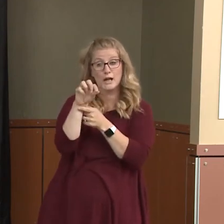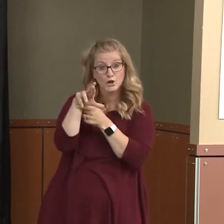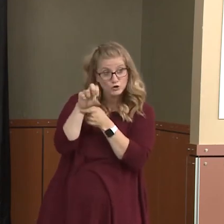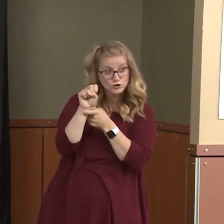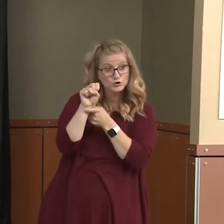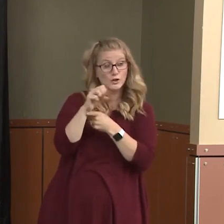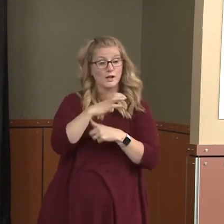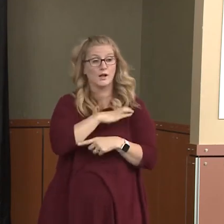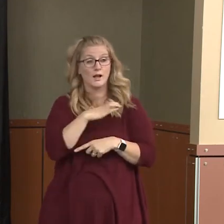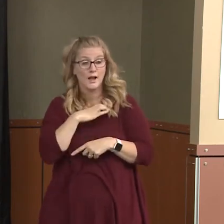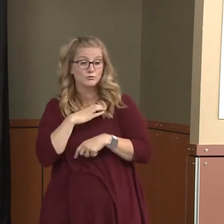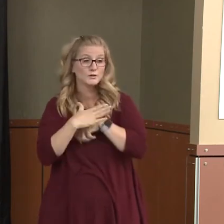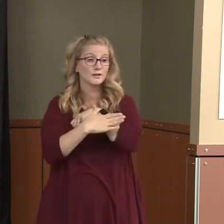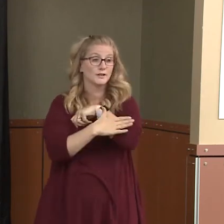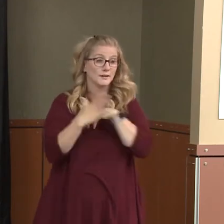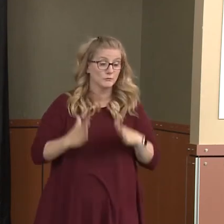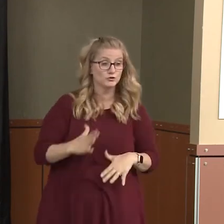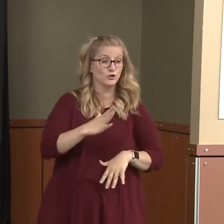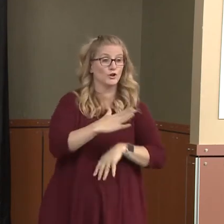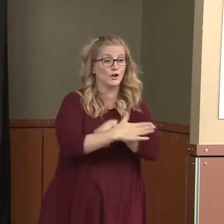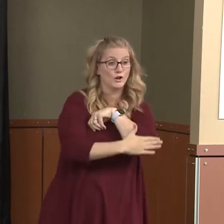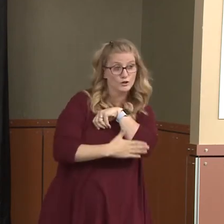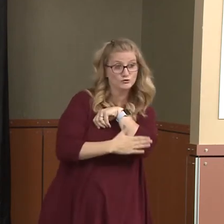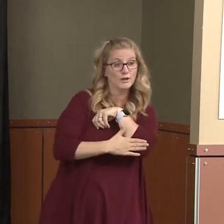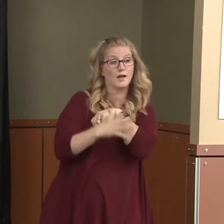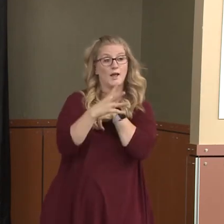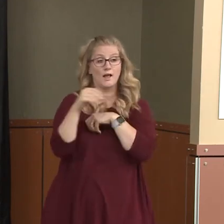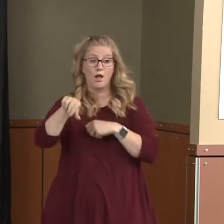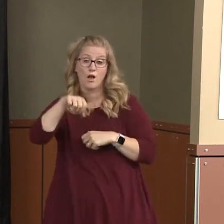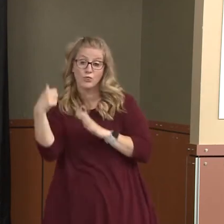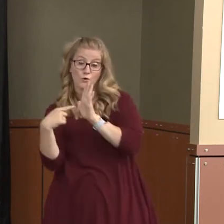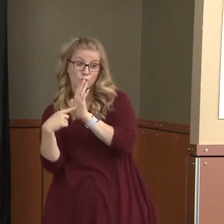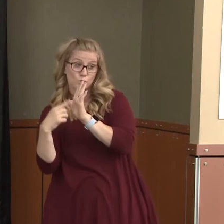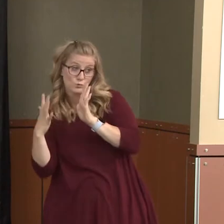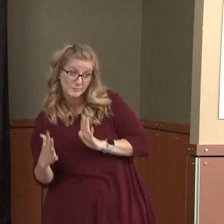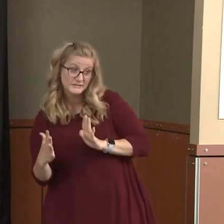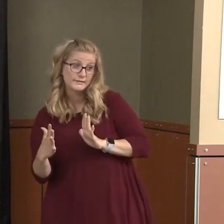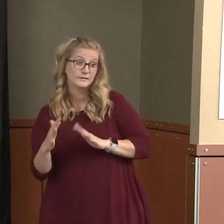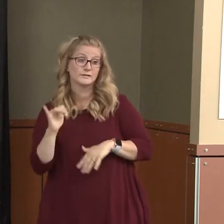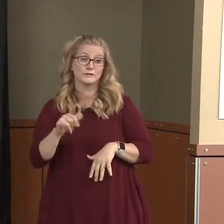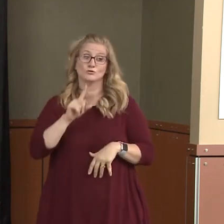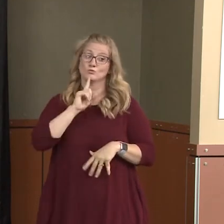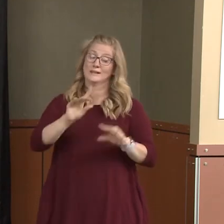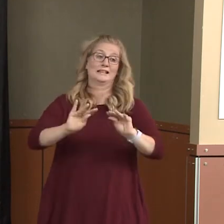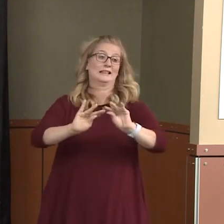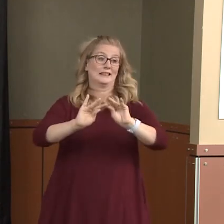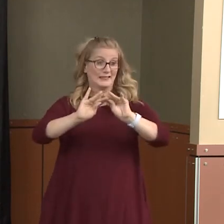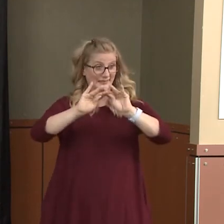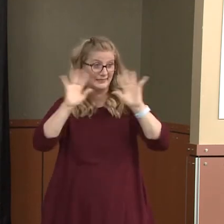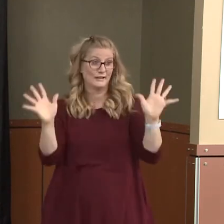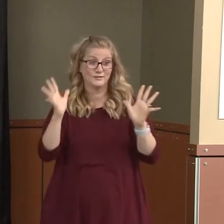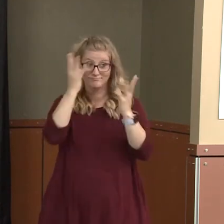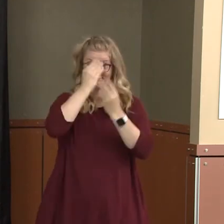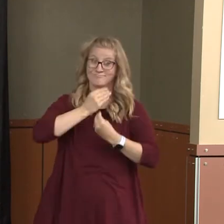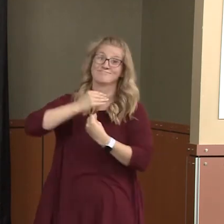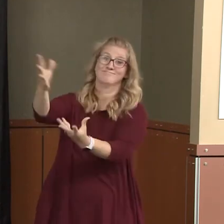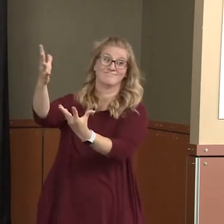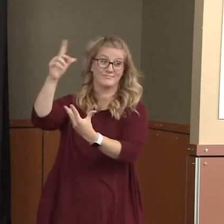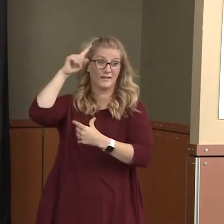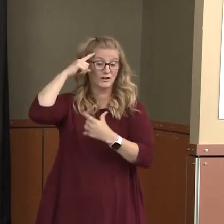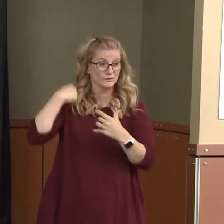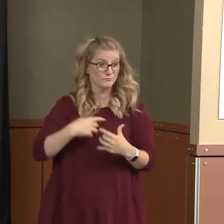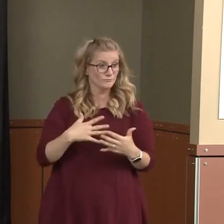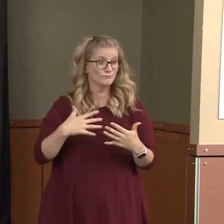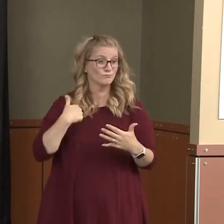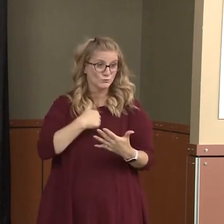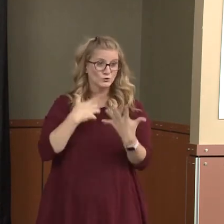people of our community. And that sent a very clear message to the governor that we understand that we're in this together, that